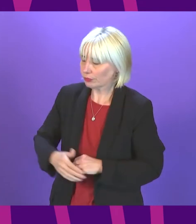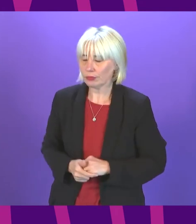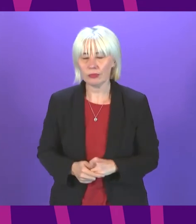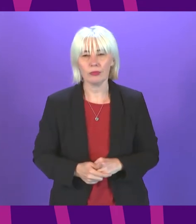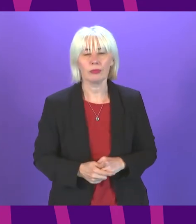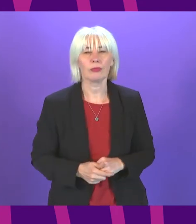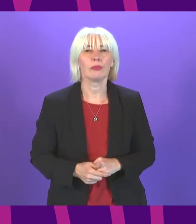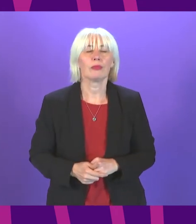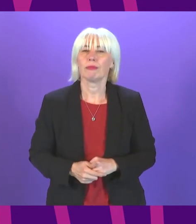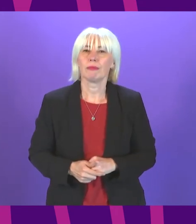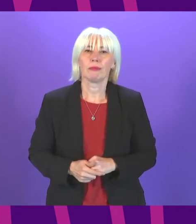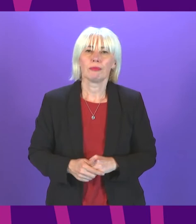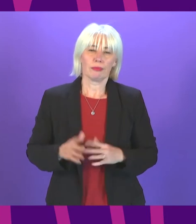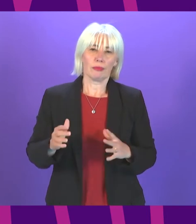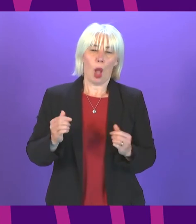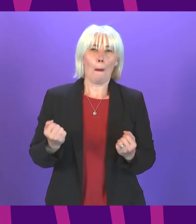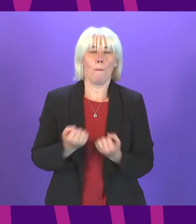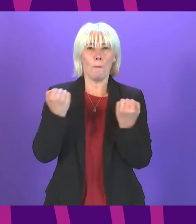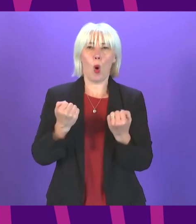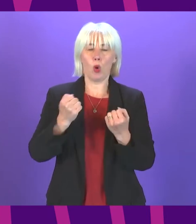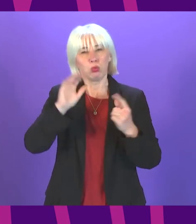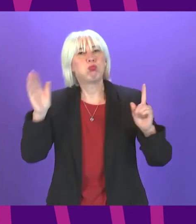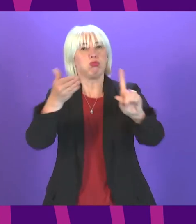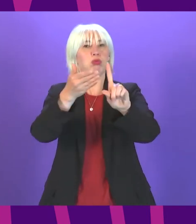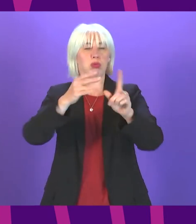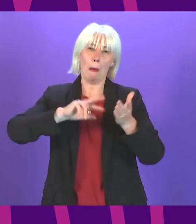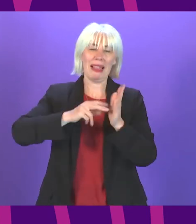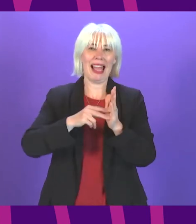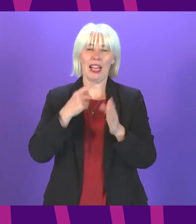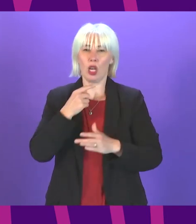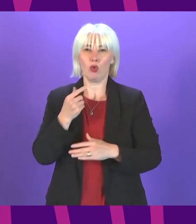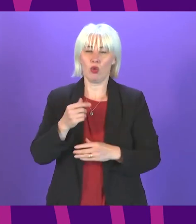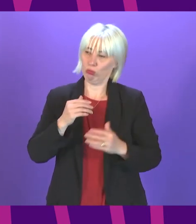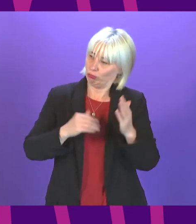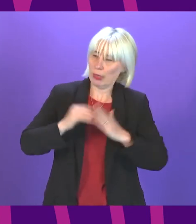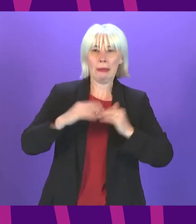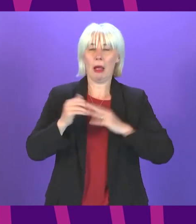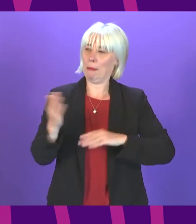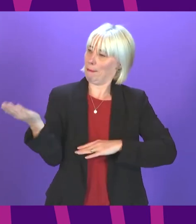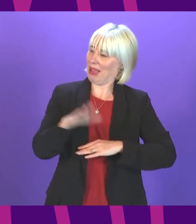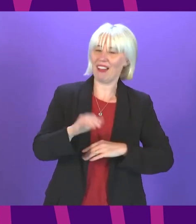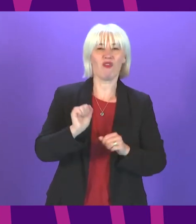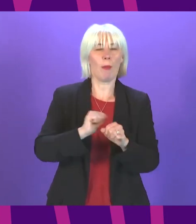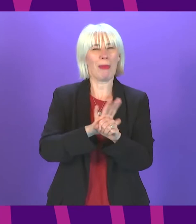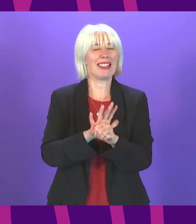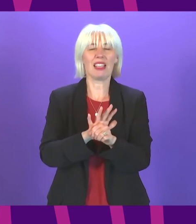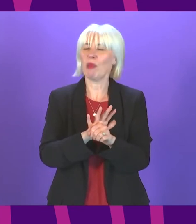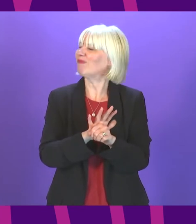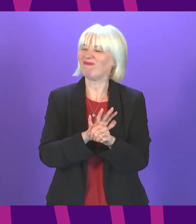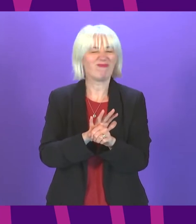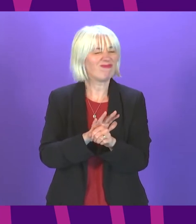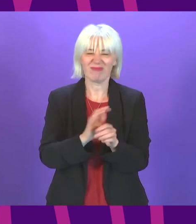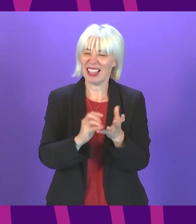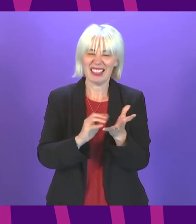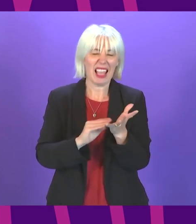far from offering a bold and ambitious plan to help us rebuild and recover from the pandemic this SNP government are simply